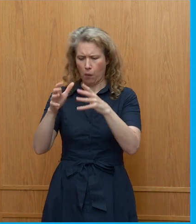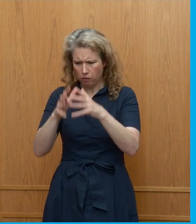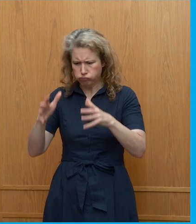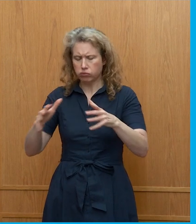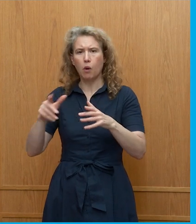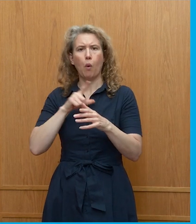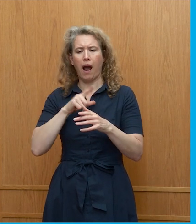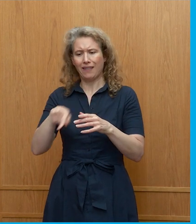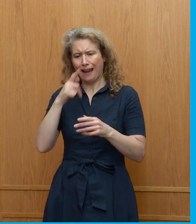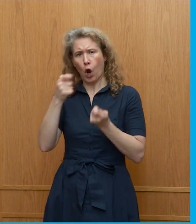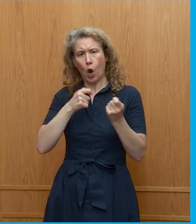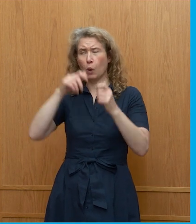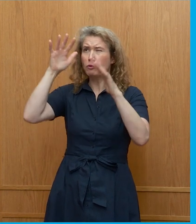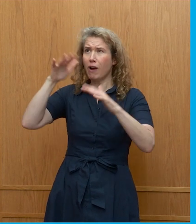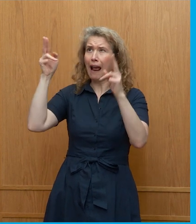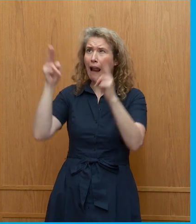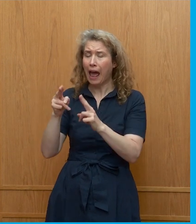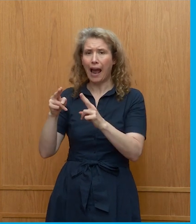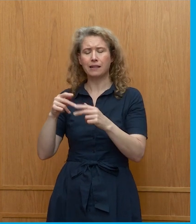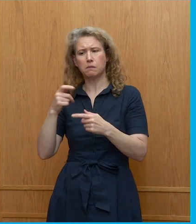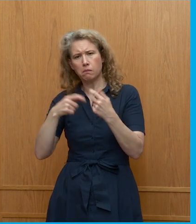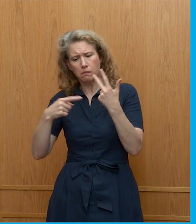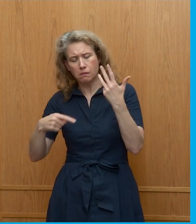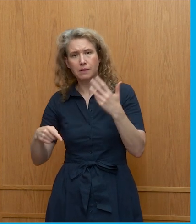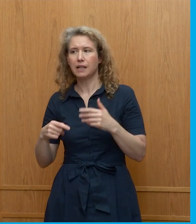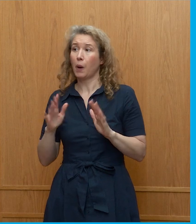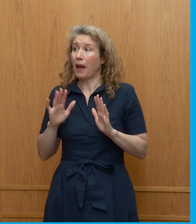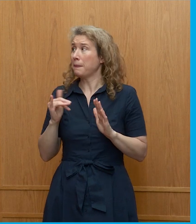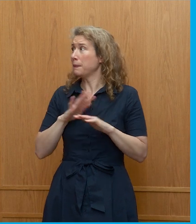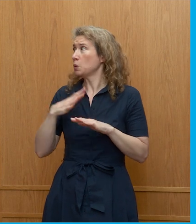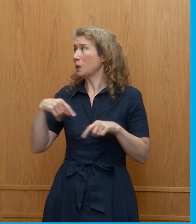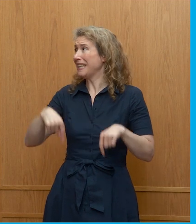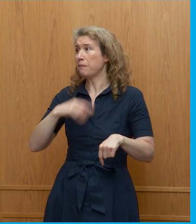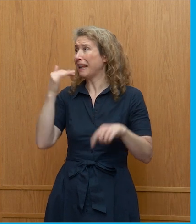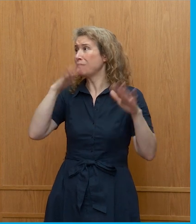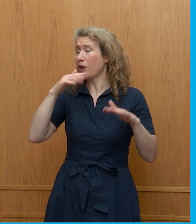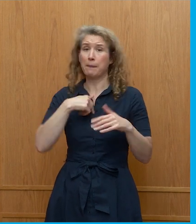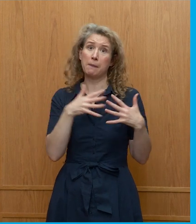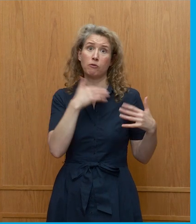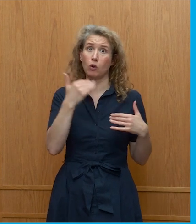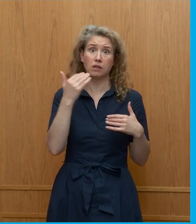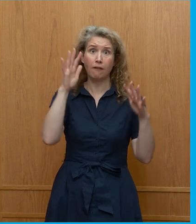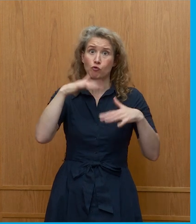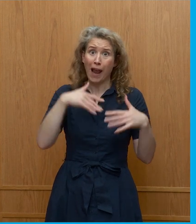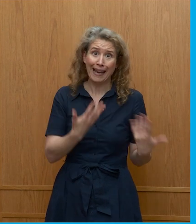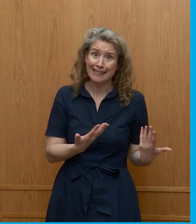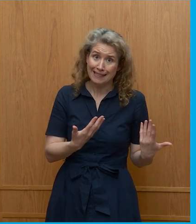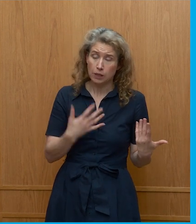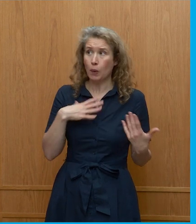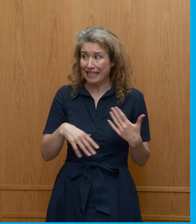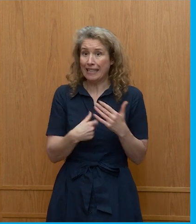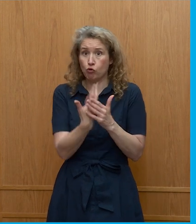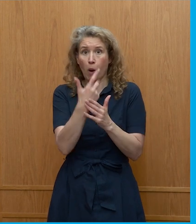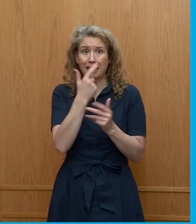-resistant harvests, which is probably not very important here, but it's very important in America and Canada and